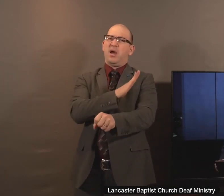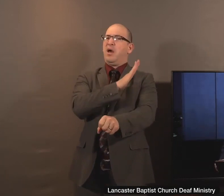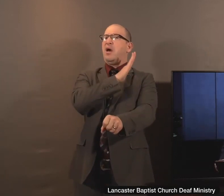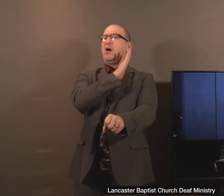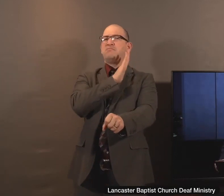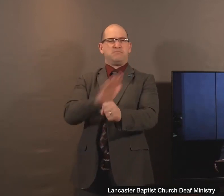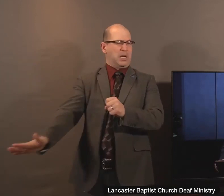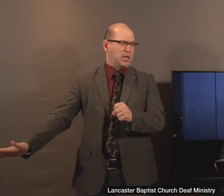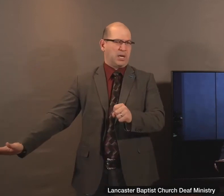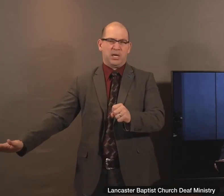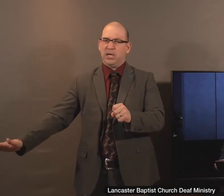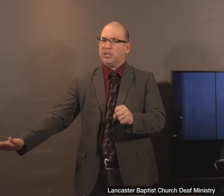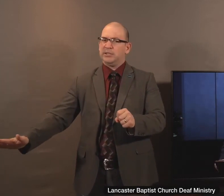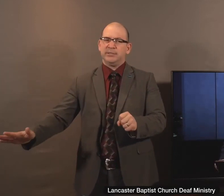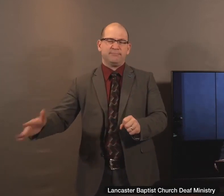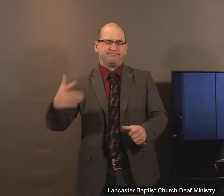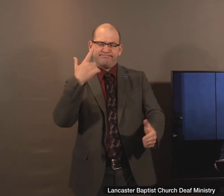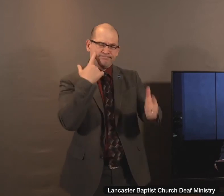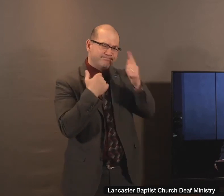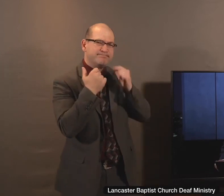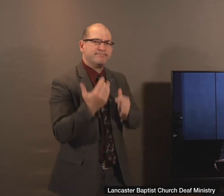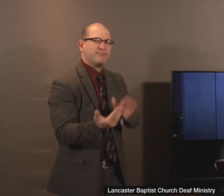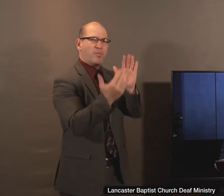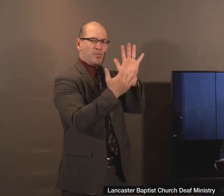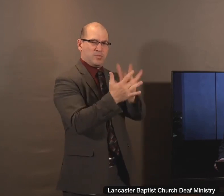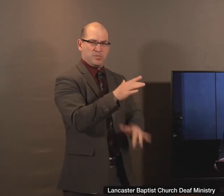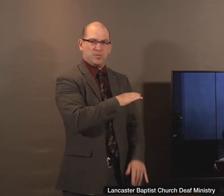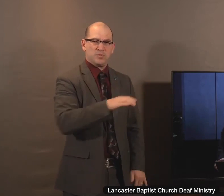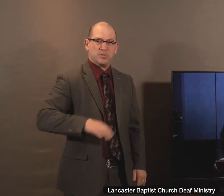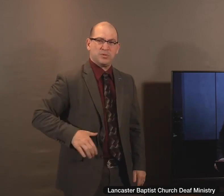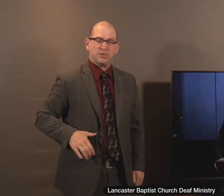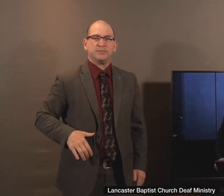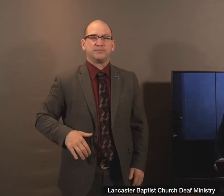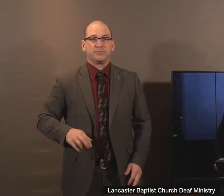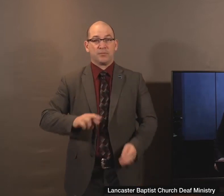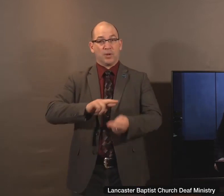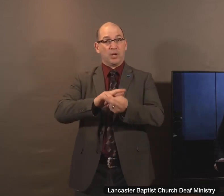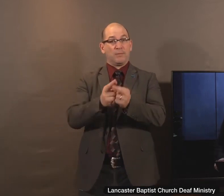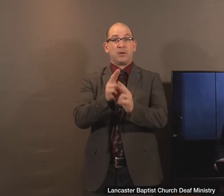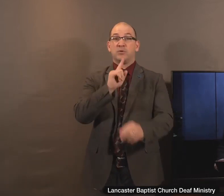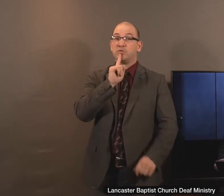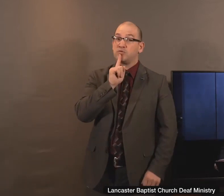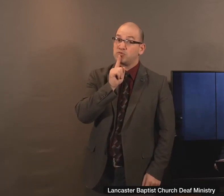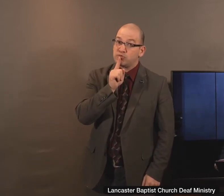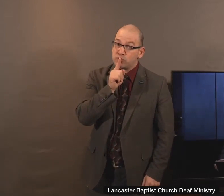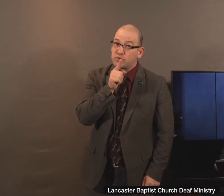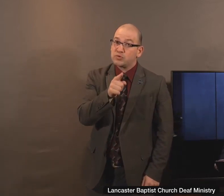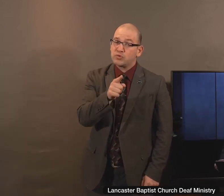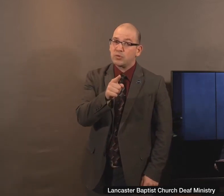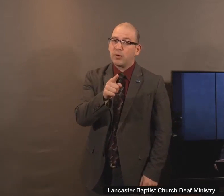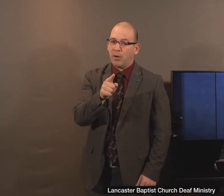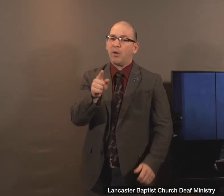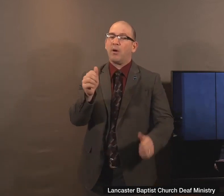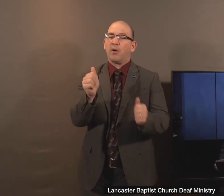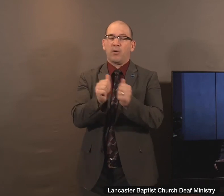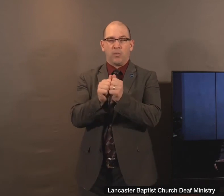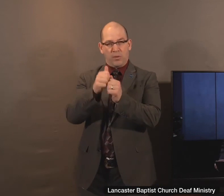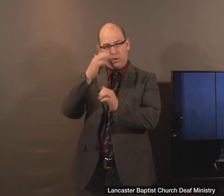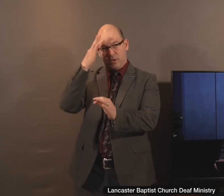Jesus Christ. You see, true repentance never exists except in conjunction with faith. And while